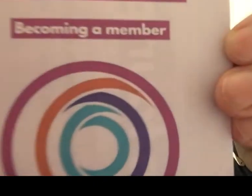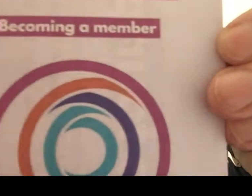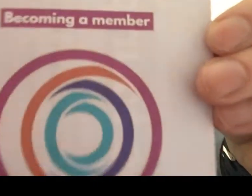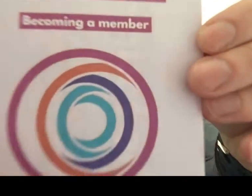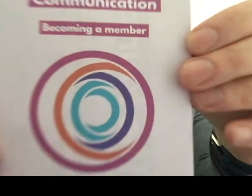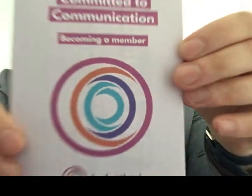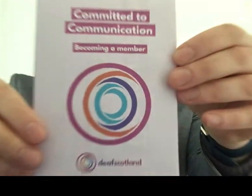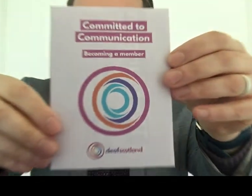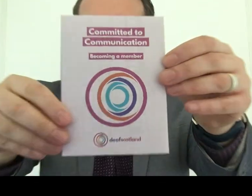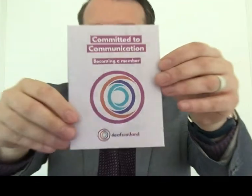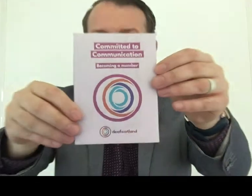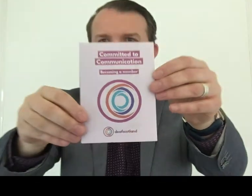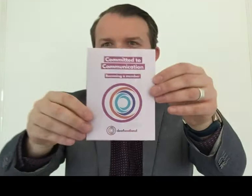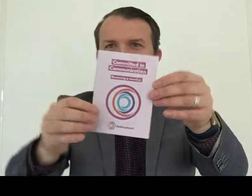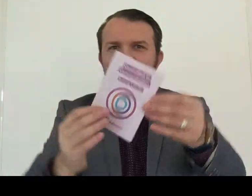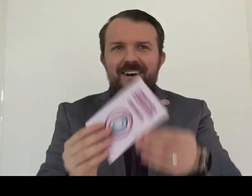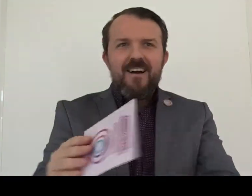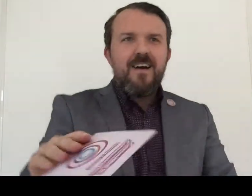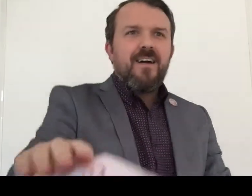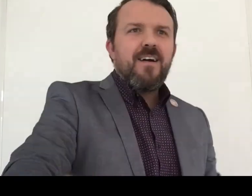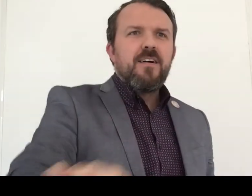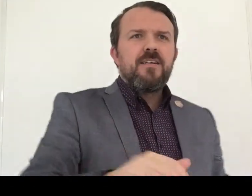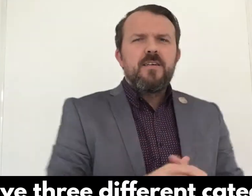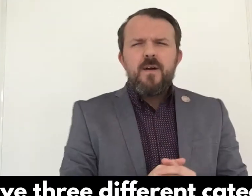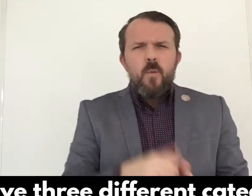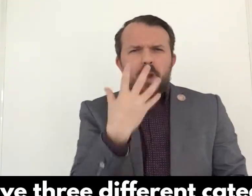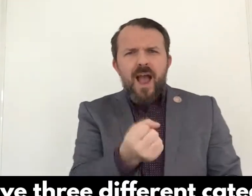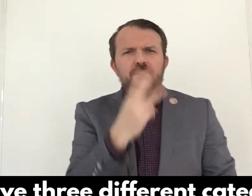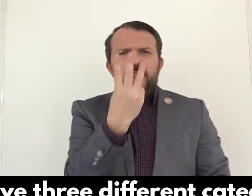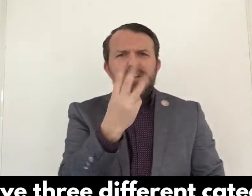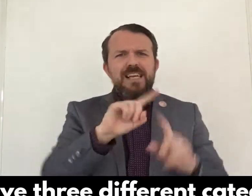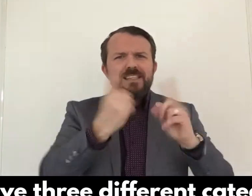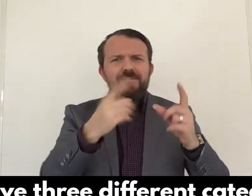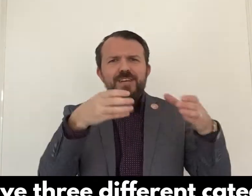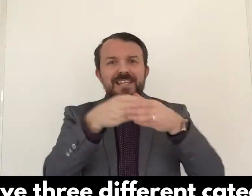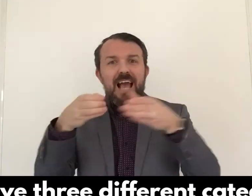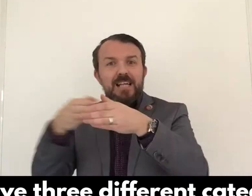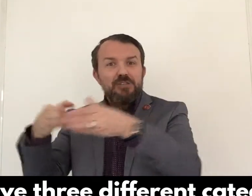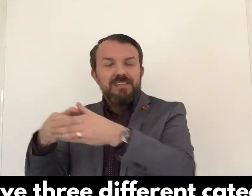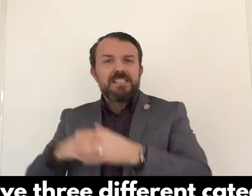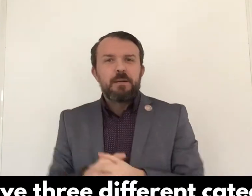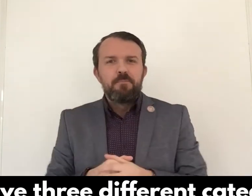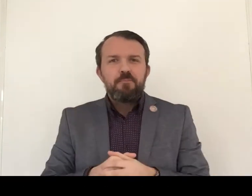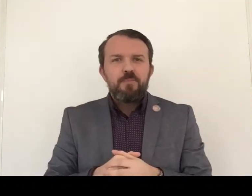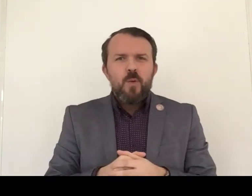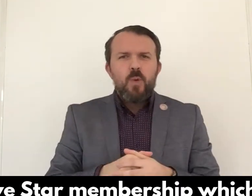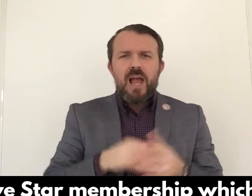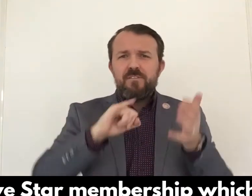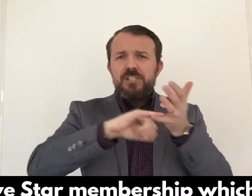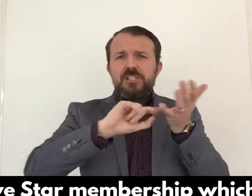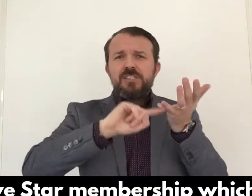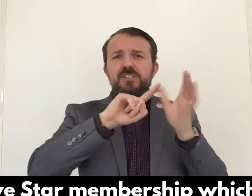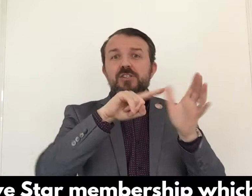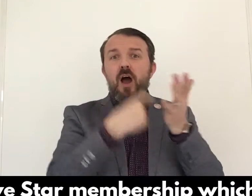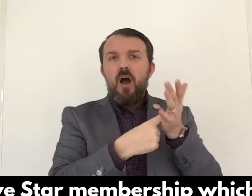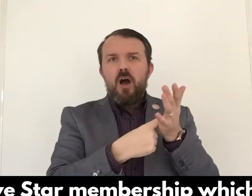we have three different categories, have star,